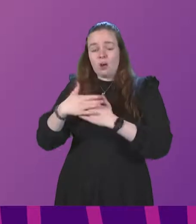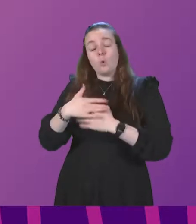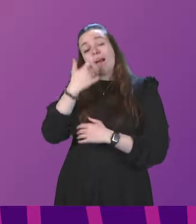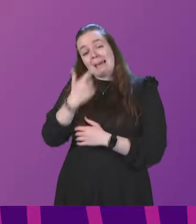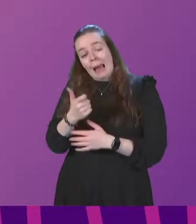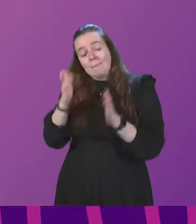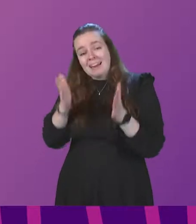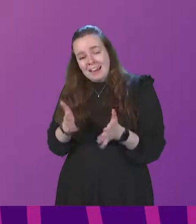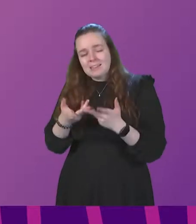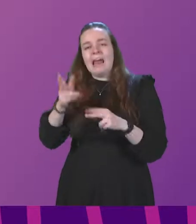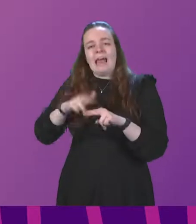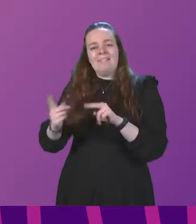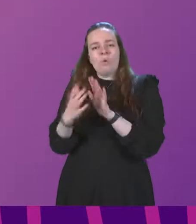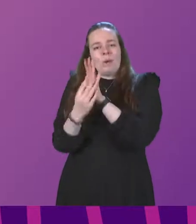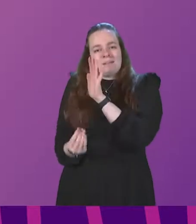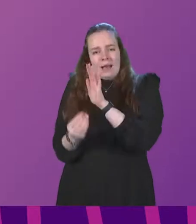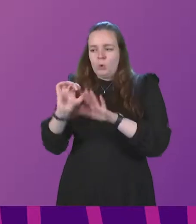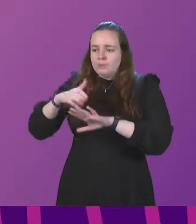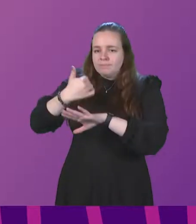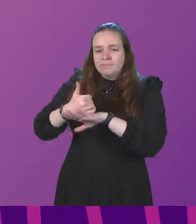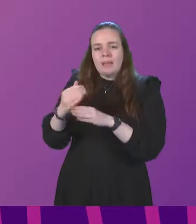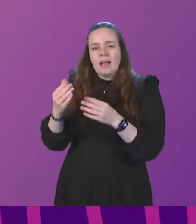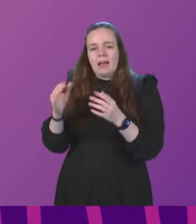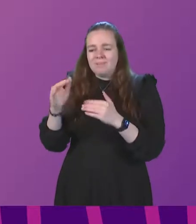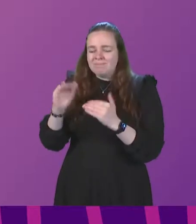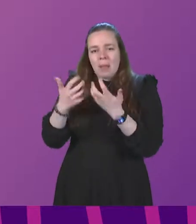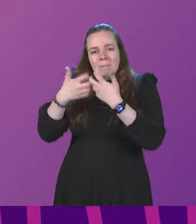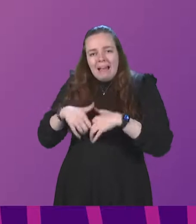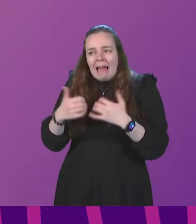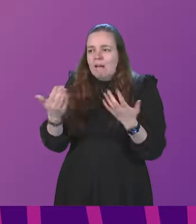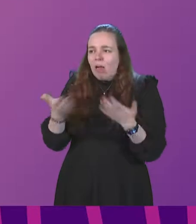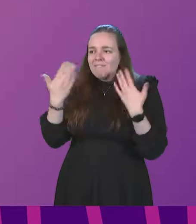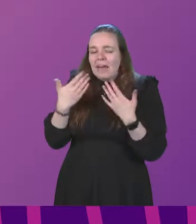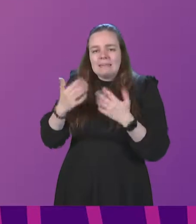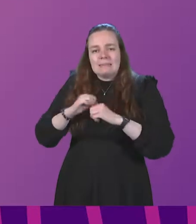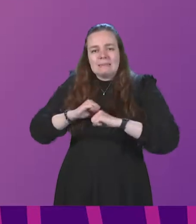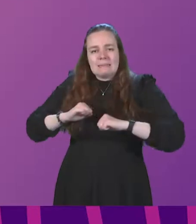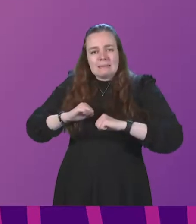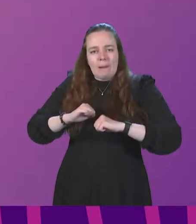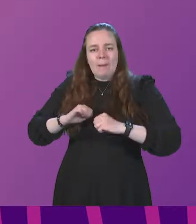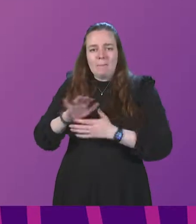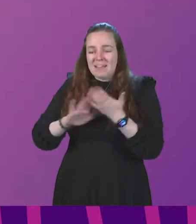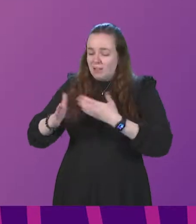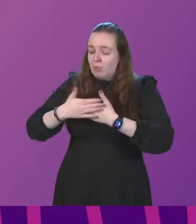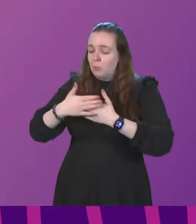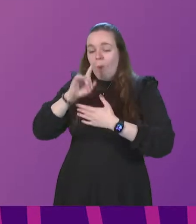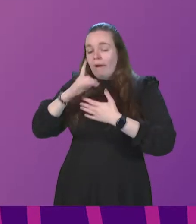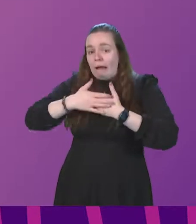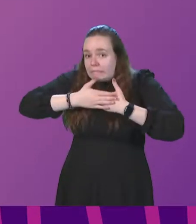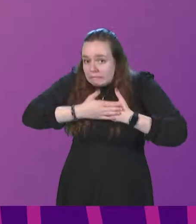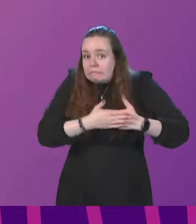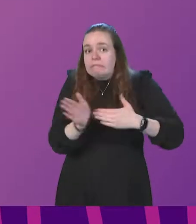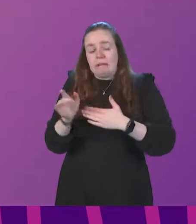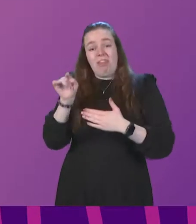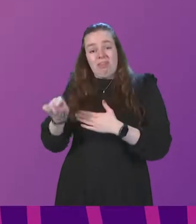if for example the installation of a small mechanical vent system changes the air pressure in the room making a door difficult to open which could